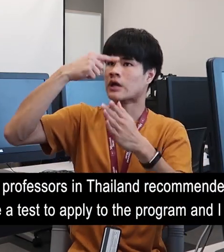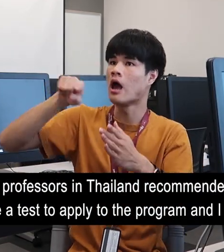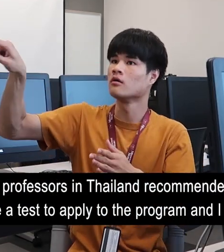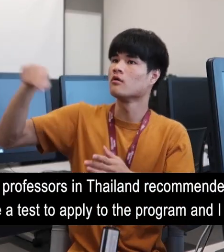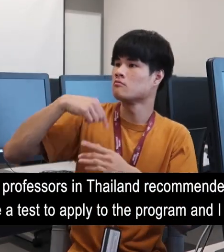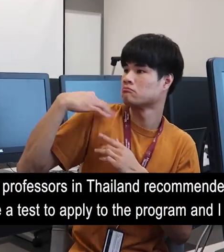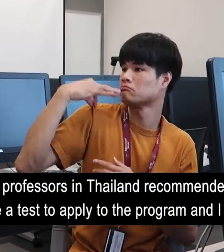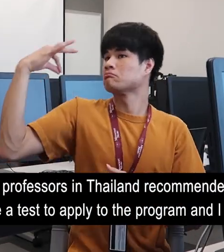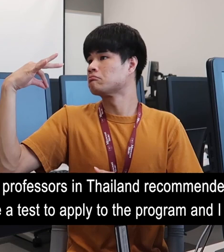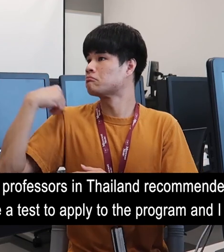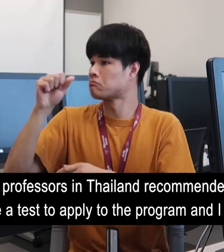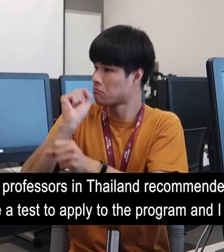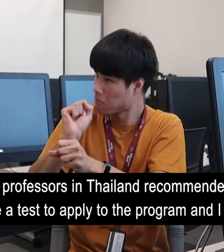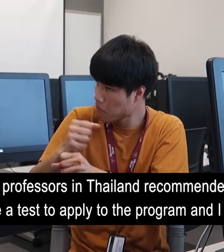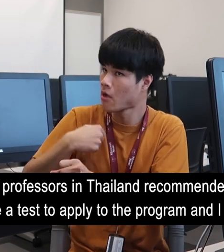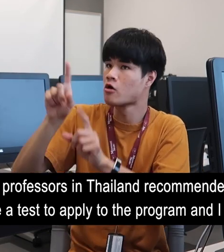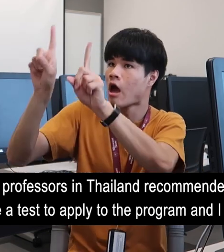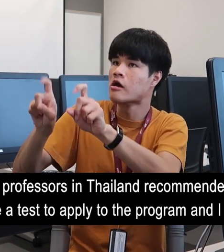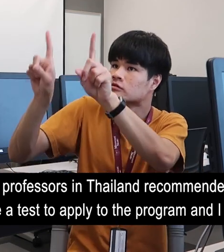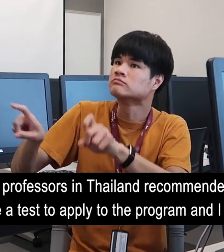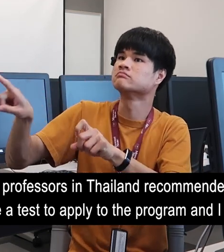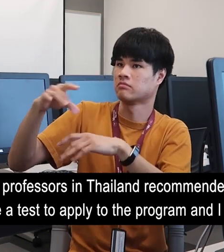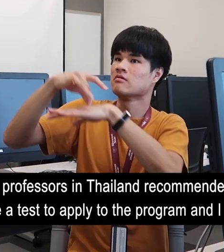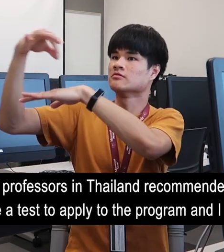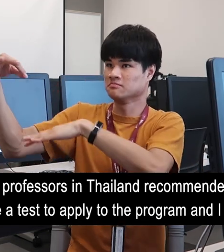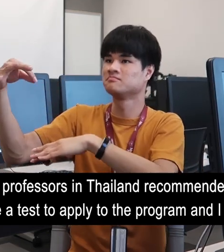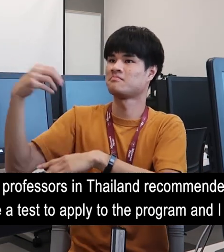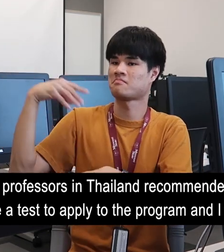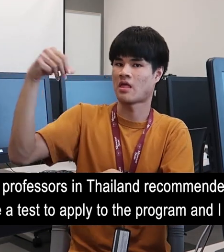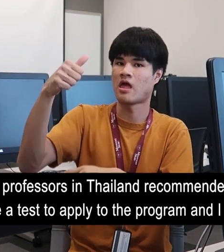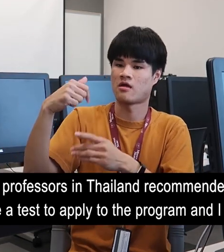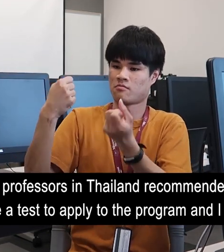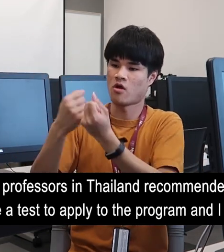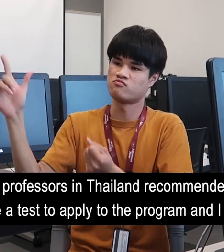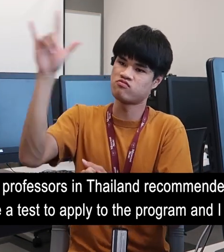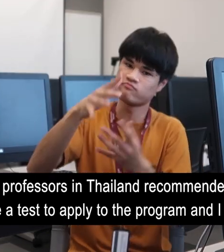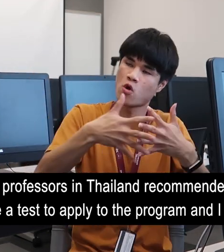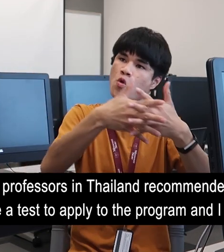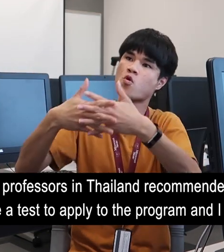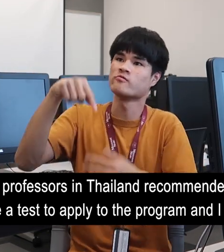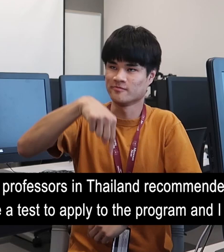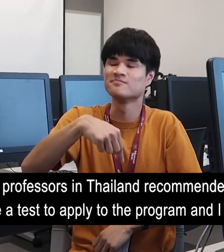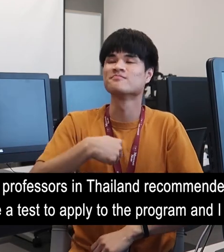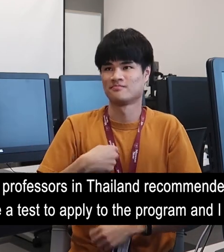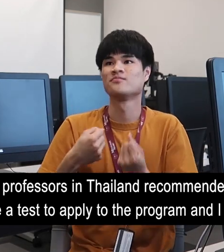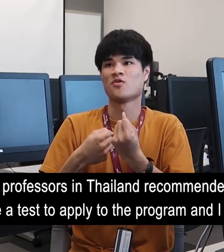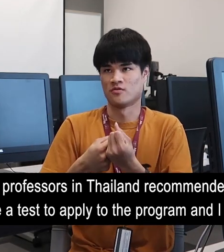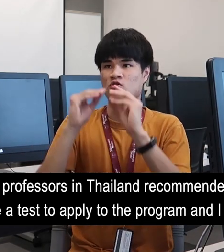One of my college professors in Thailand recommended me for the program. I had to take a test to apply to the program and I was